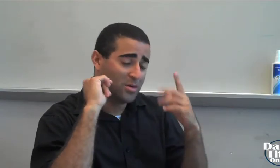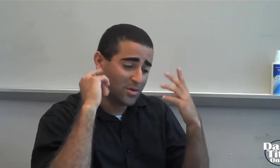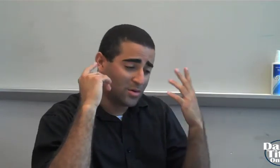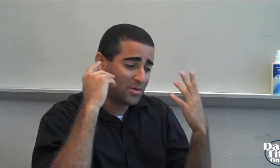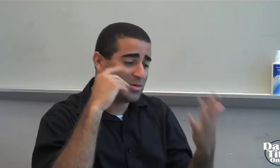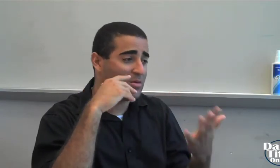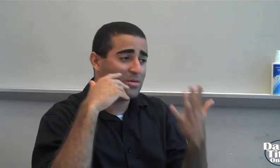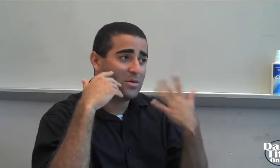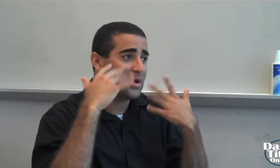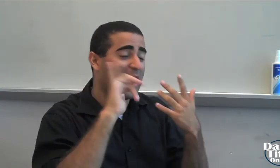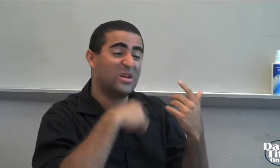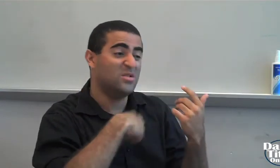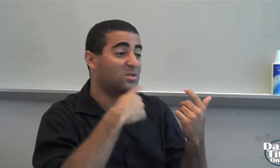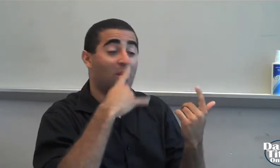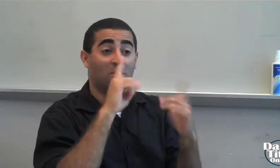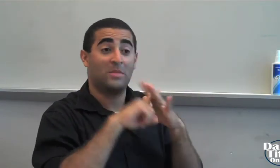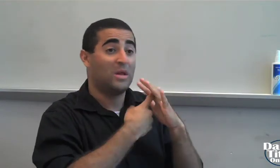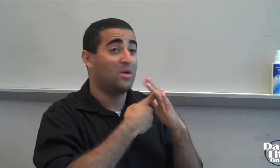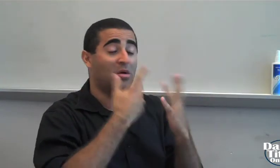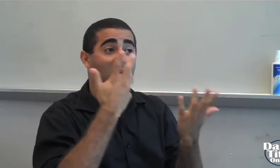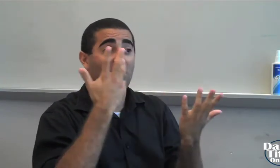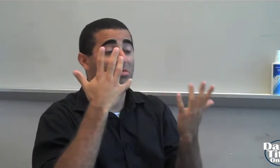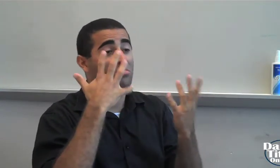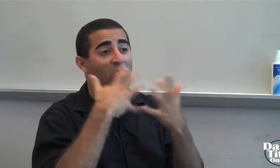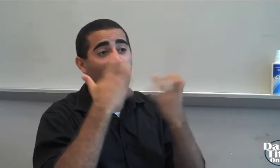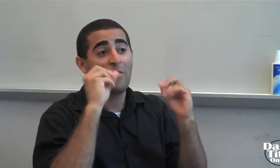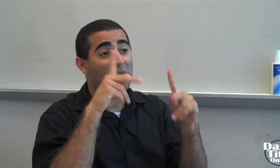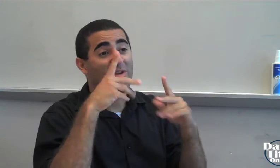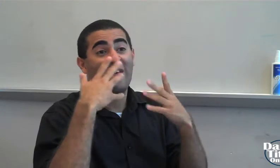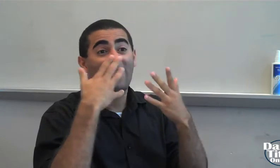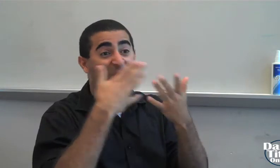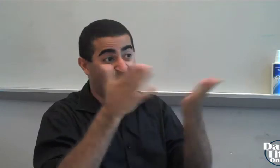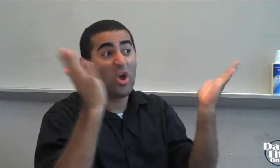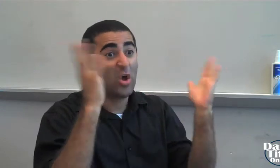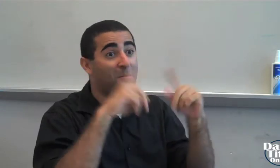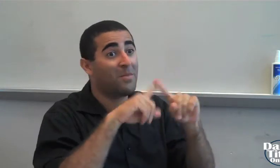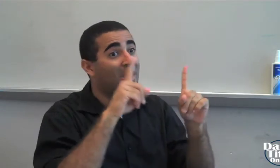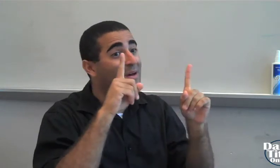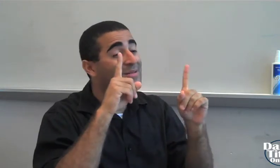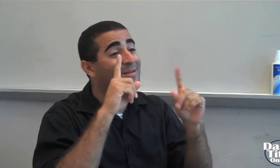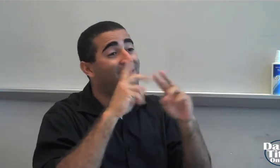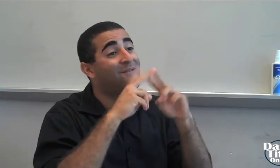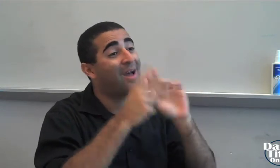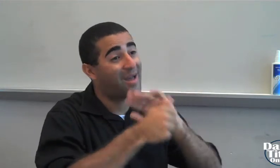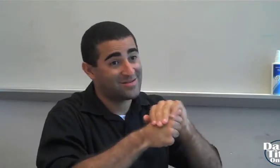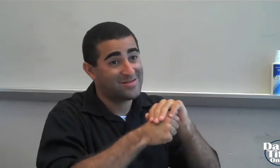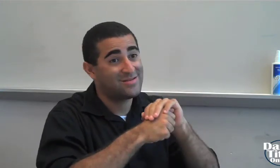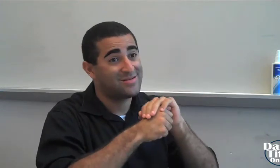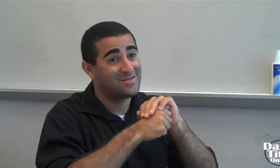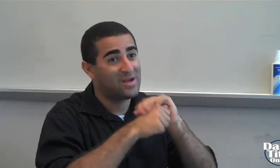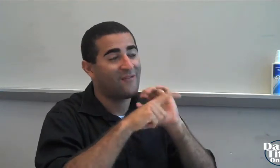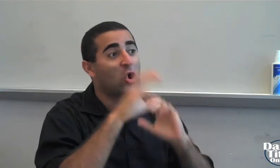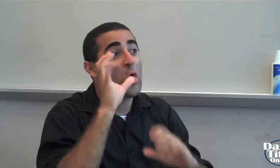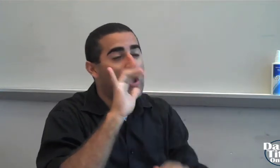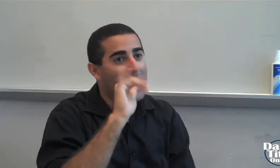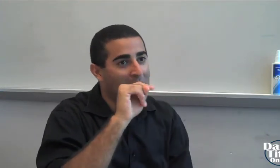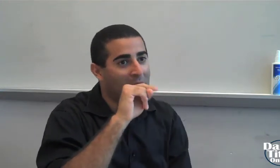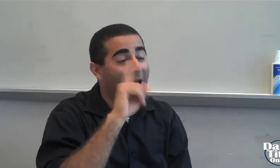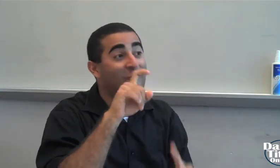know, do it. You know, like in the beginning. The opportunities are there, but they're hidden. So